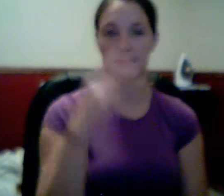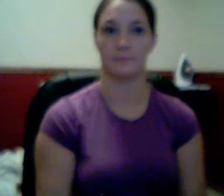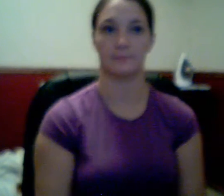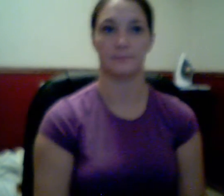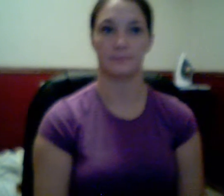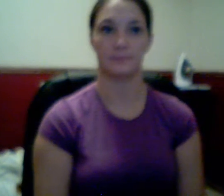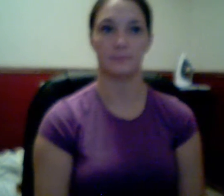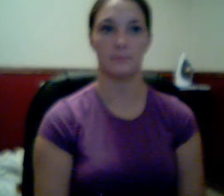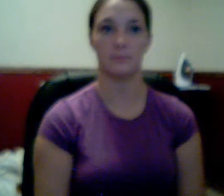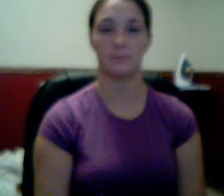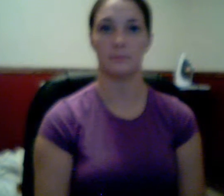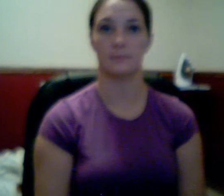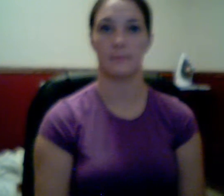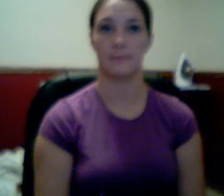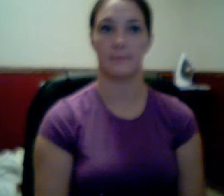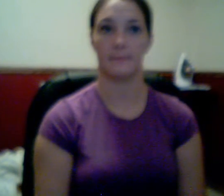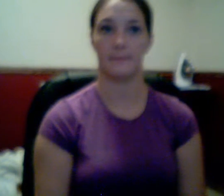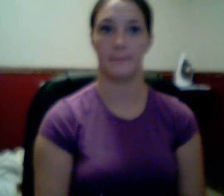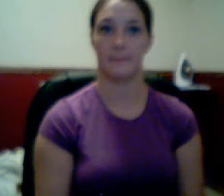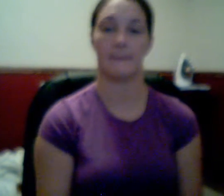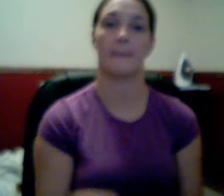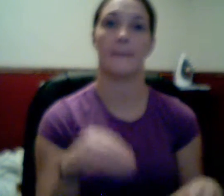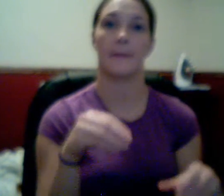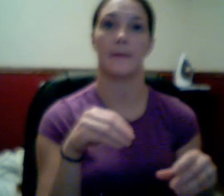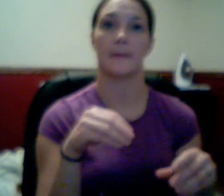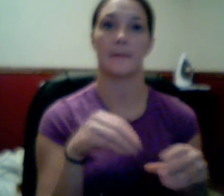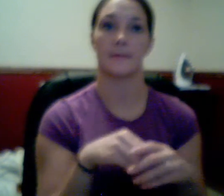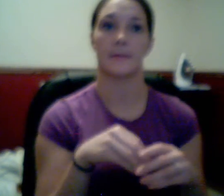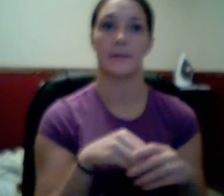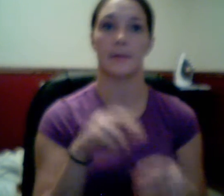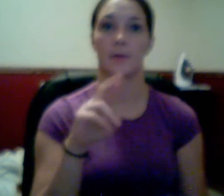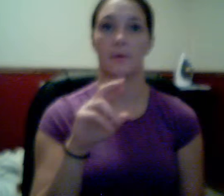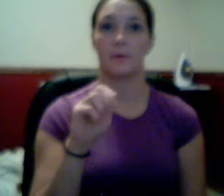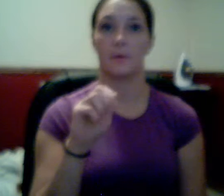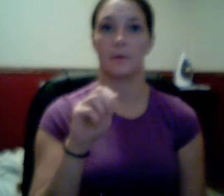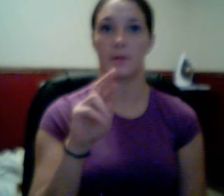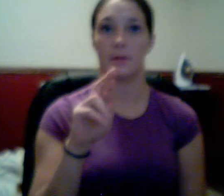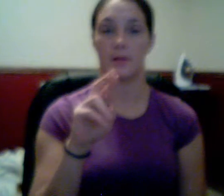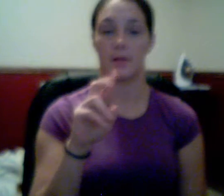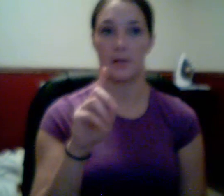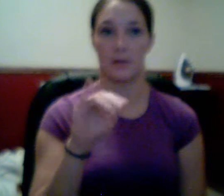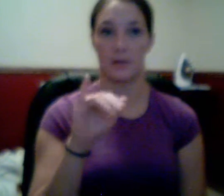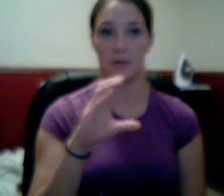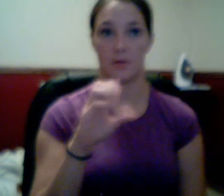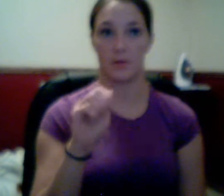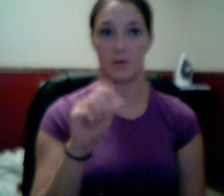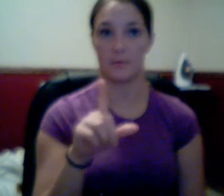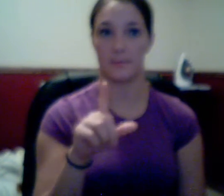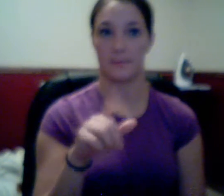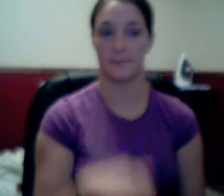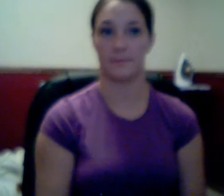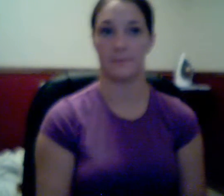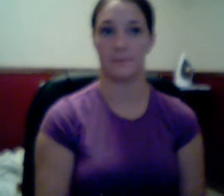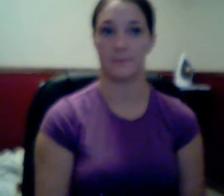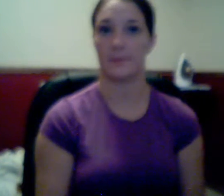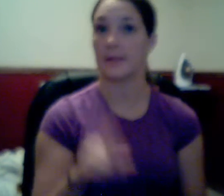The inside, or the radicand, of a square root must be positive or zero. Not be negative. Negative,